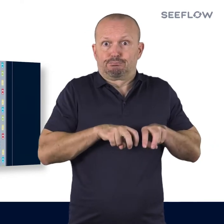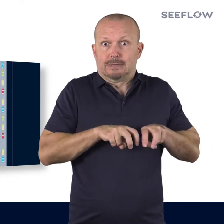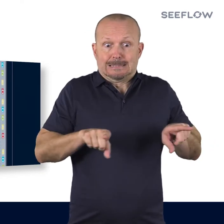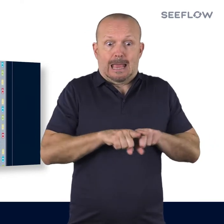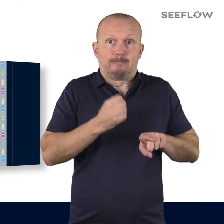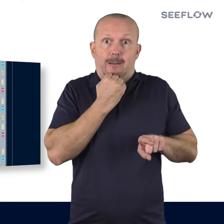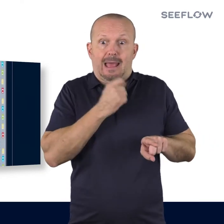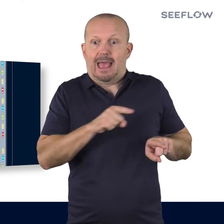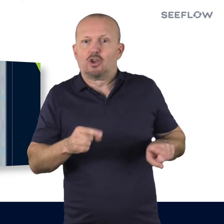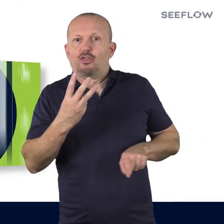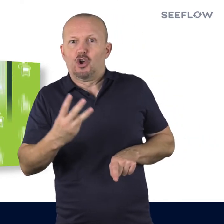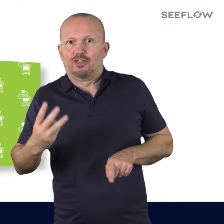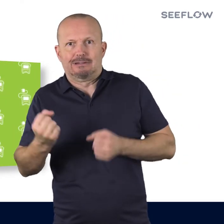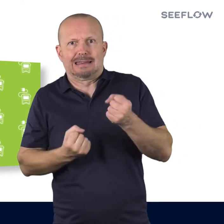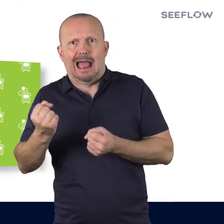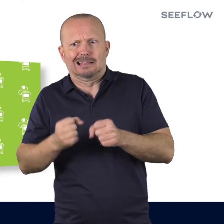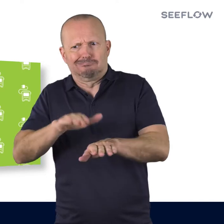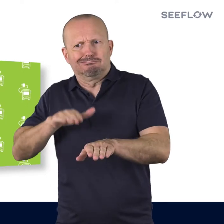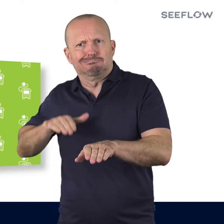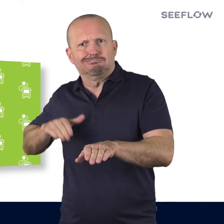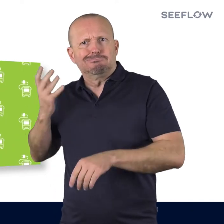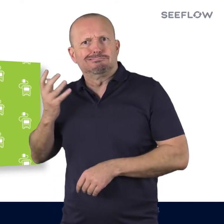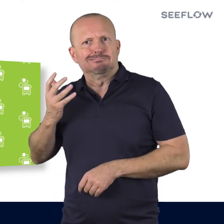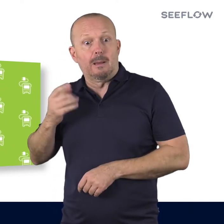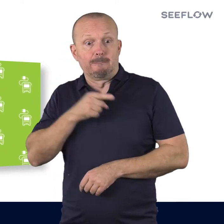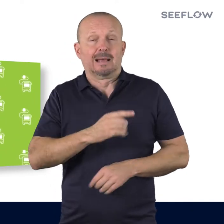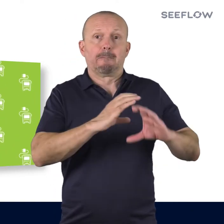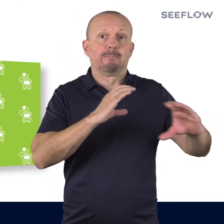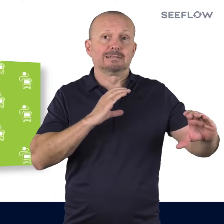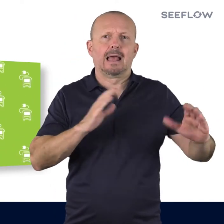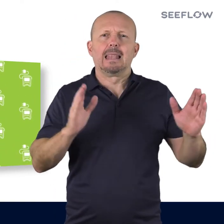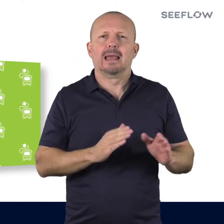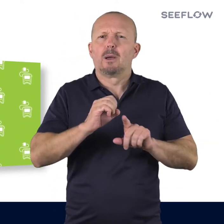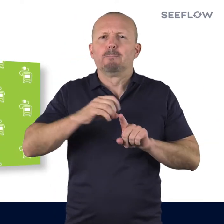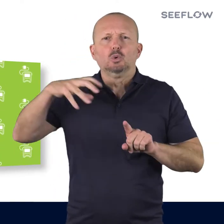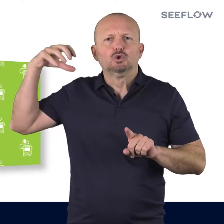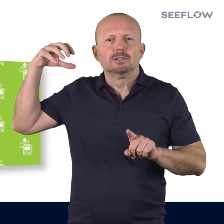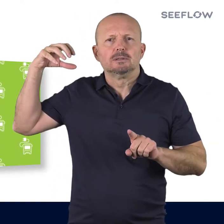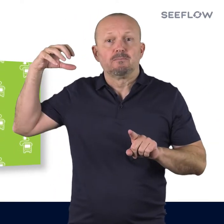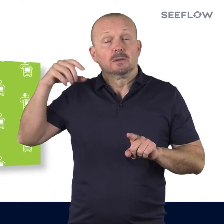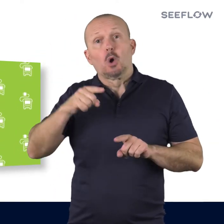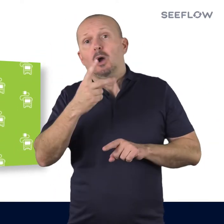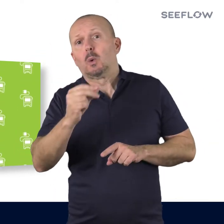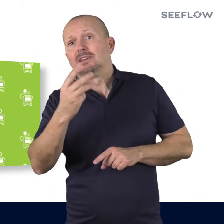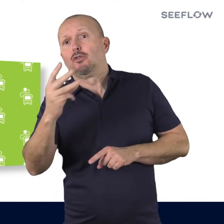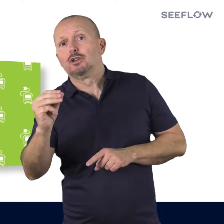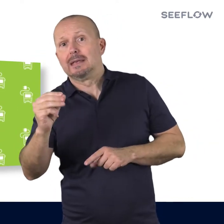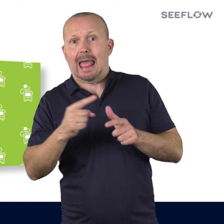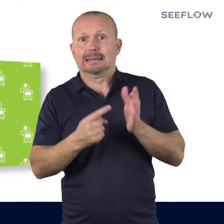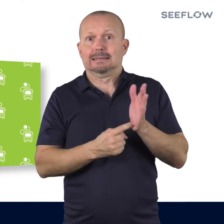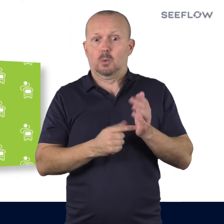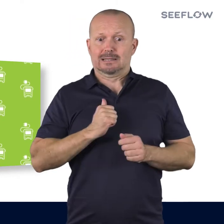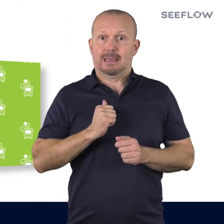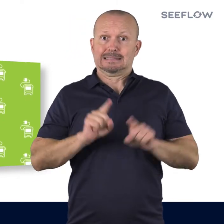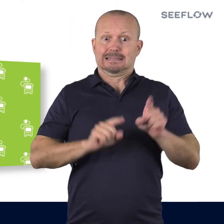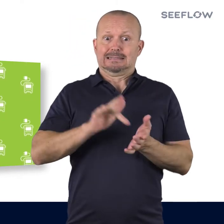Buses also help reduce carbon emissions and by 2030 AT plans to have 100% of buses operating in the